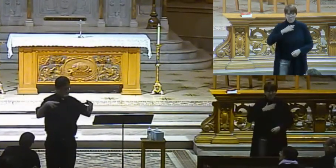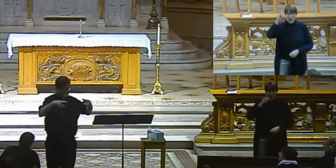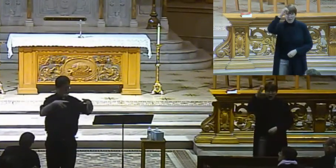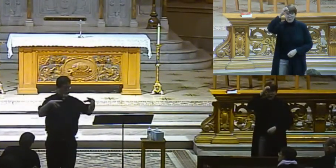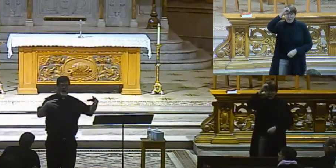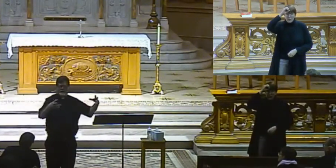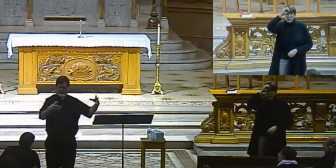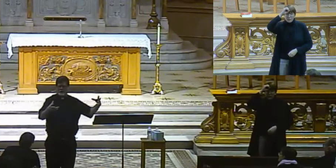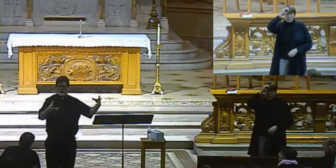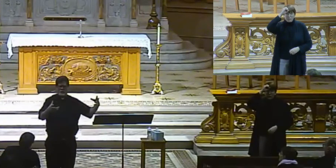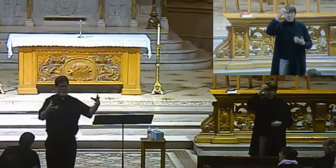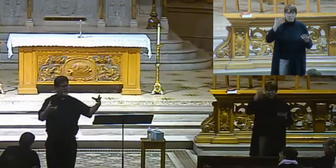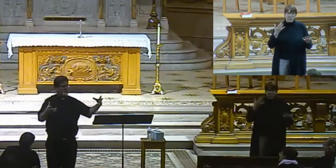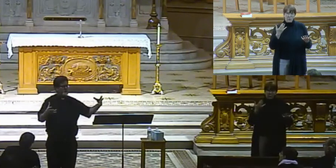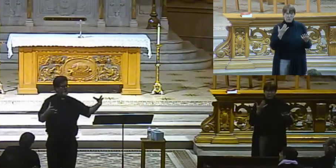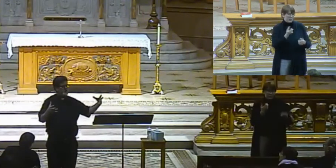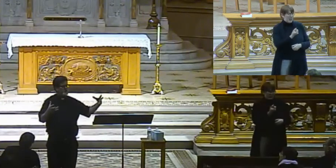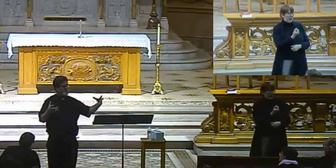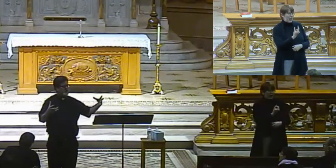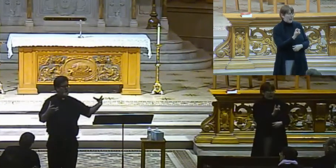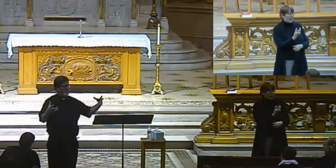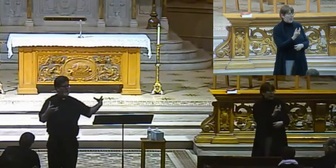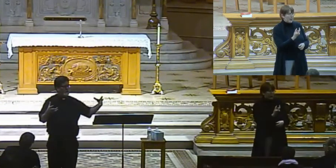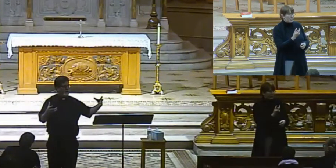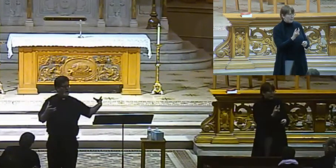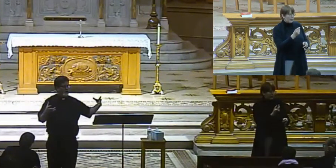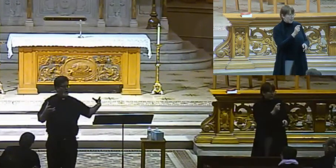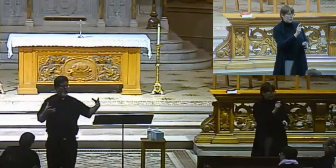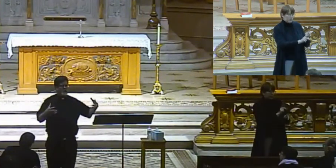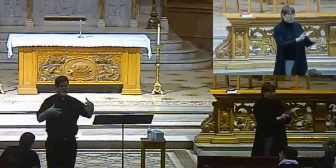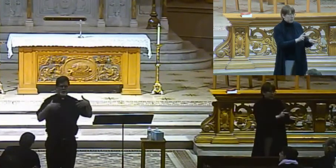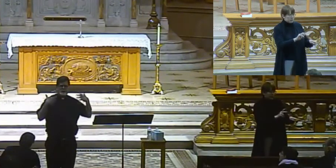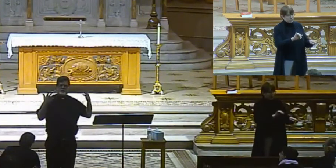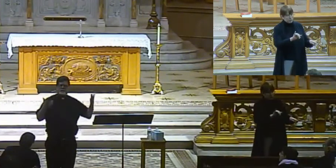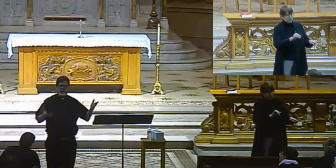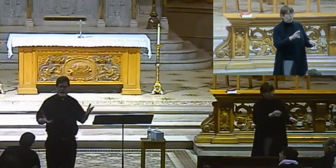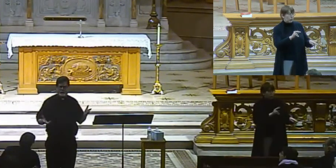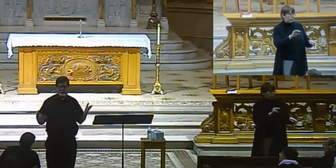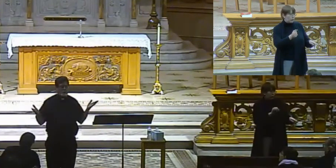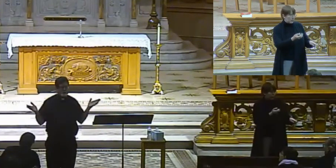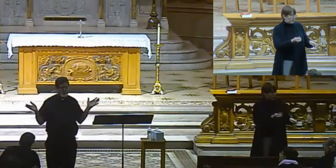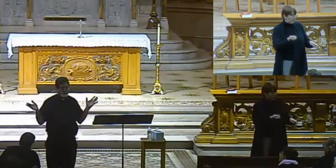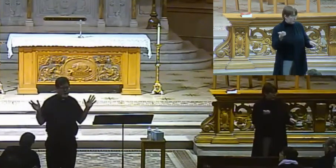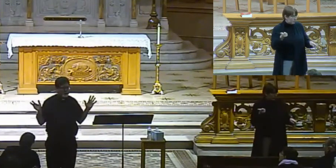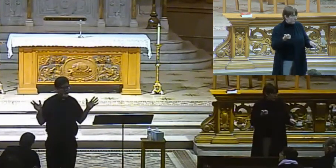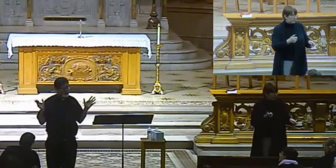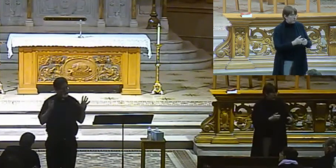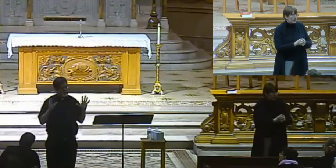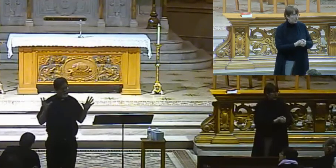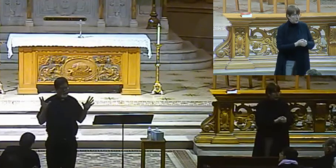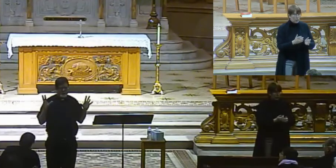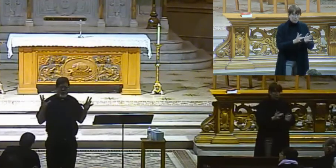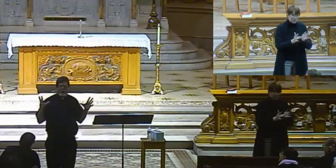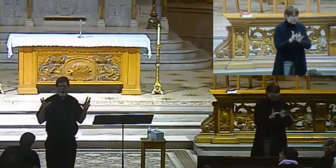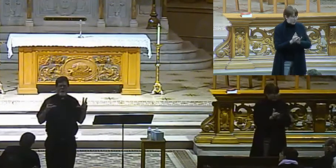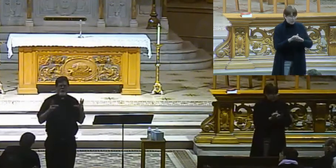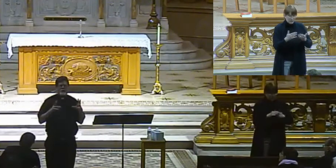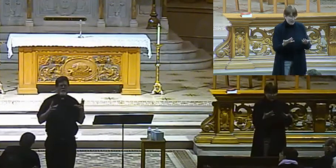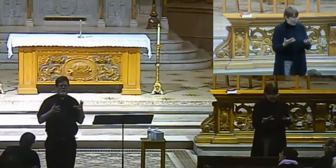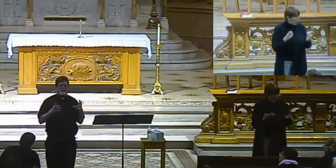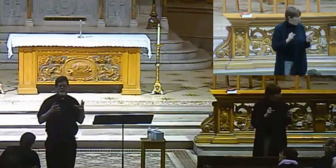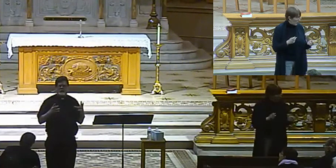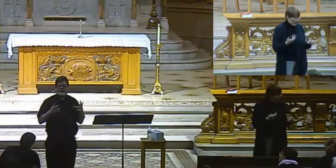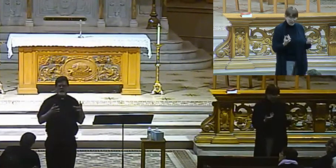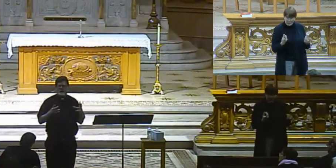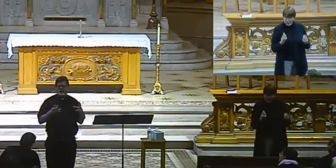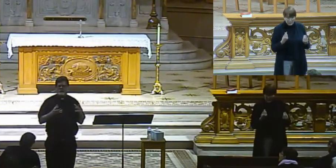11 at this point because Judas is gone. All right? Jesus is dead. What are we going to do? Well, you know what? Why don't we